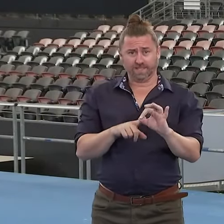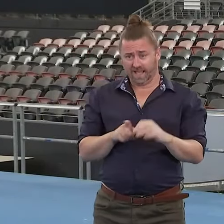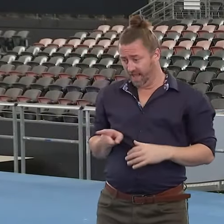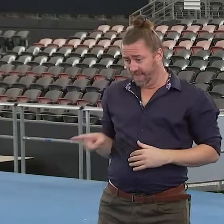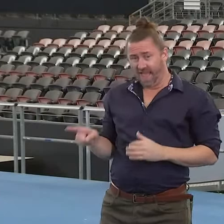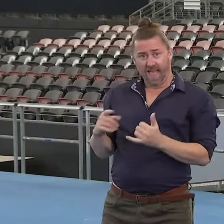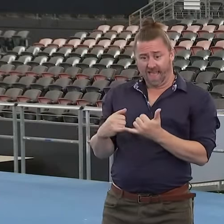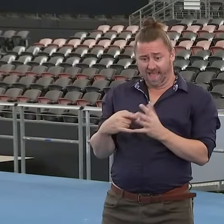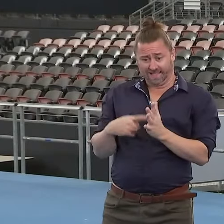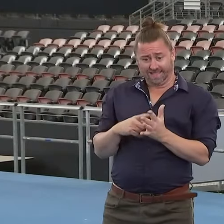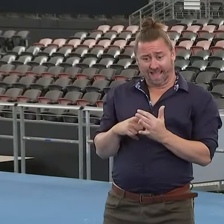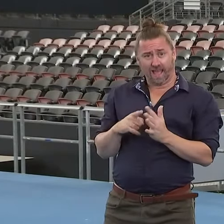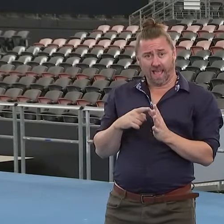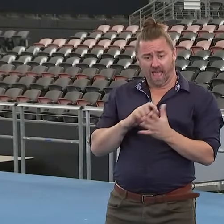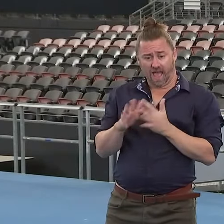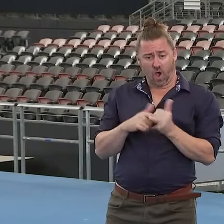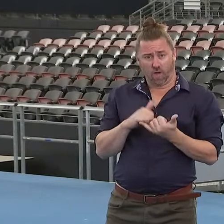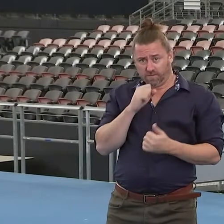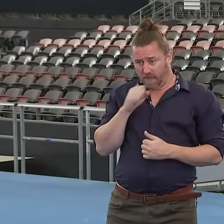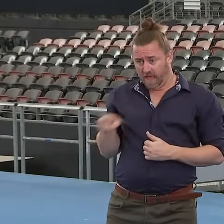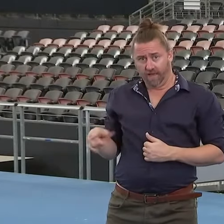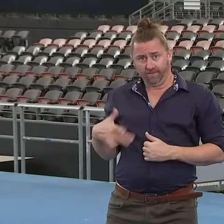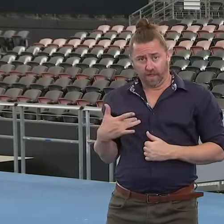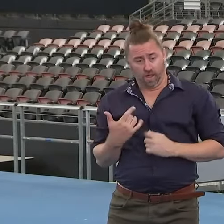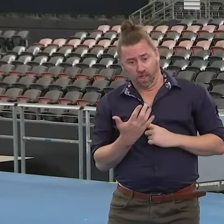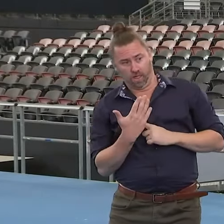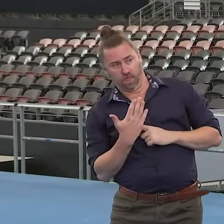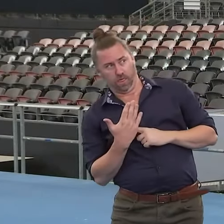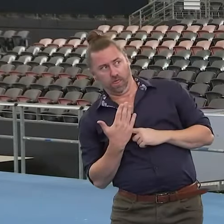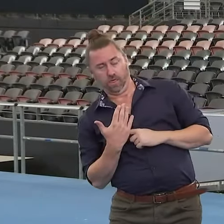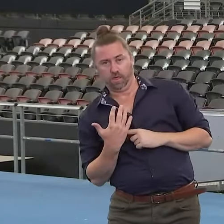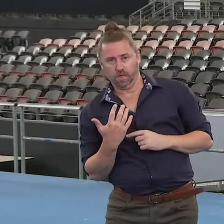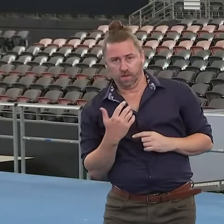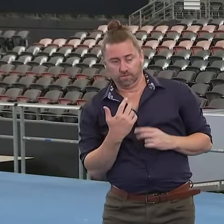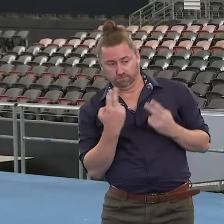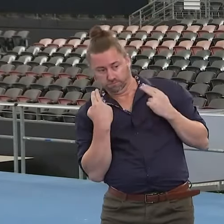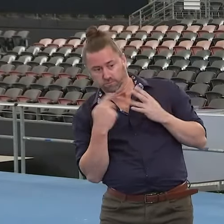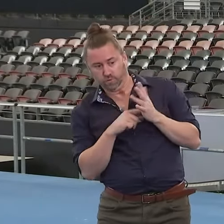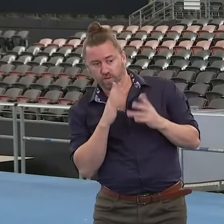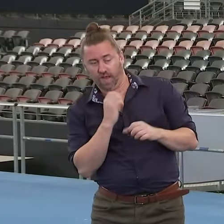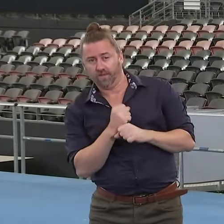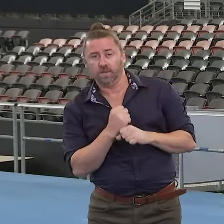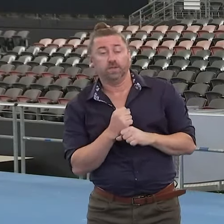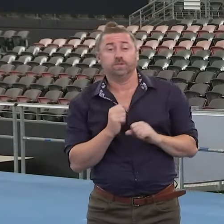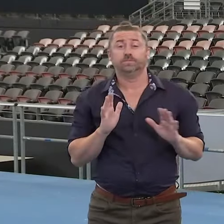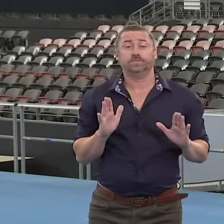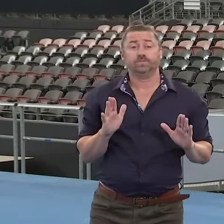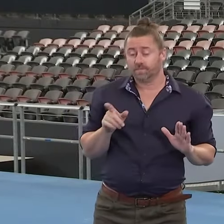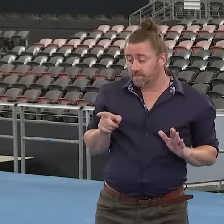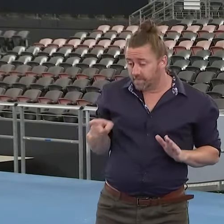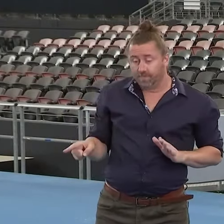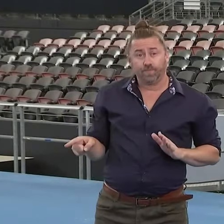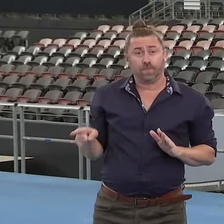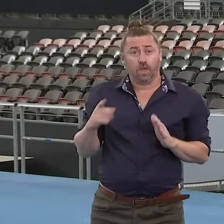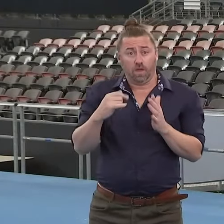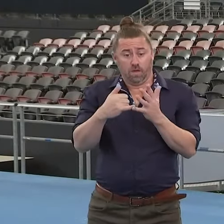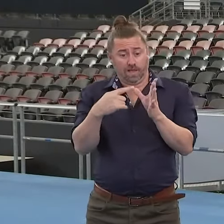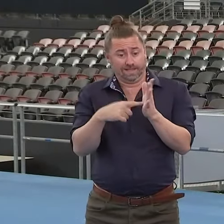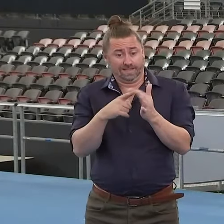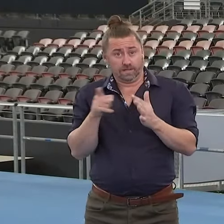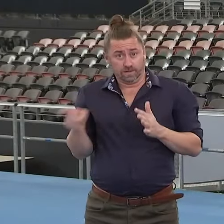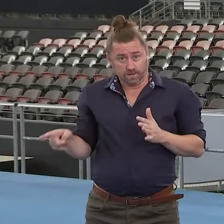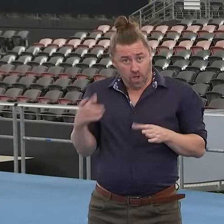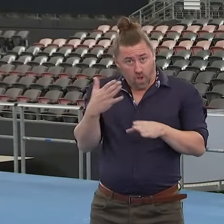Look, we should have a public service that can give fearless and frank advice.